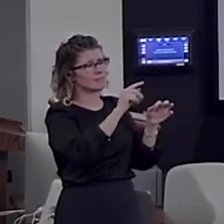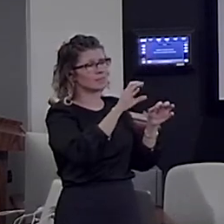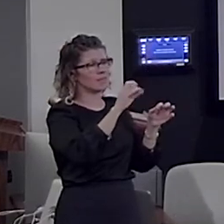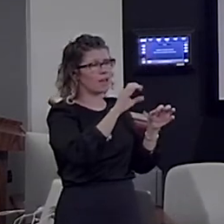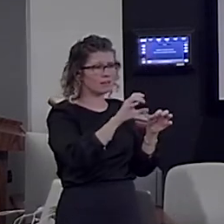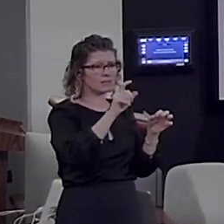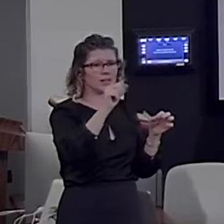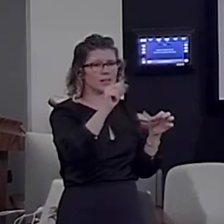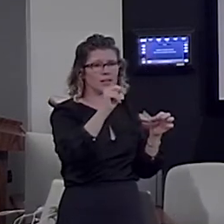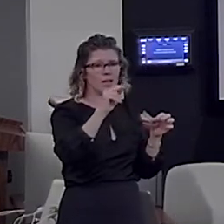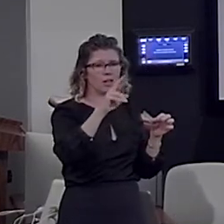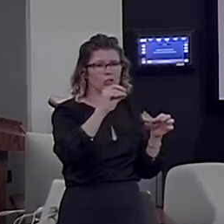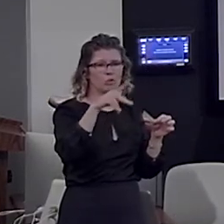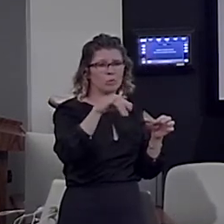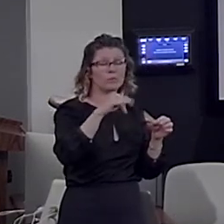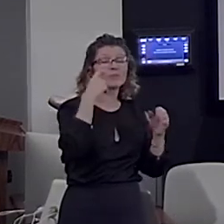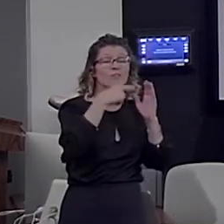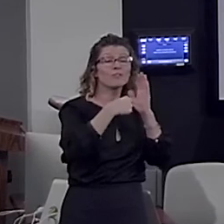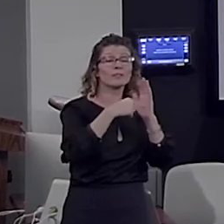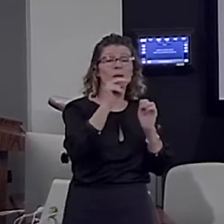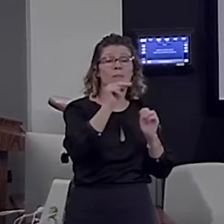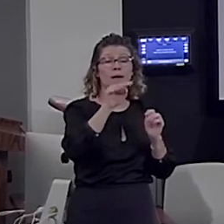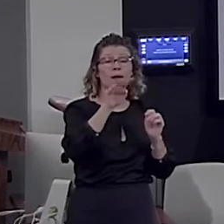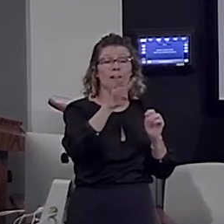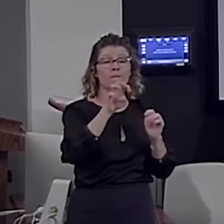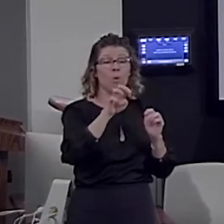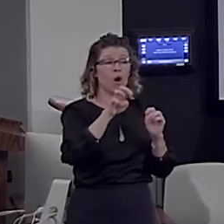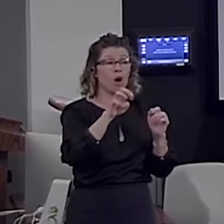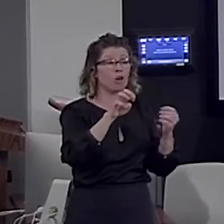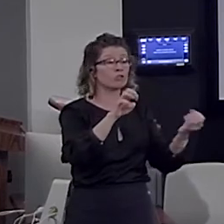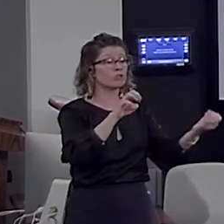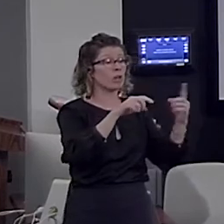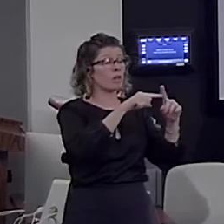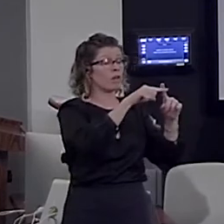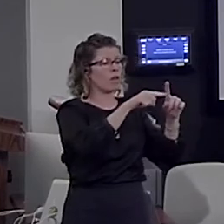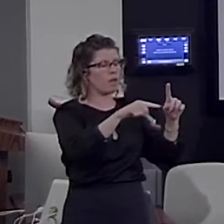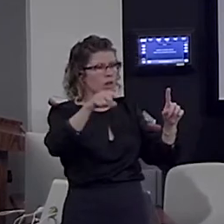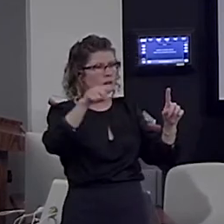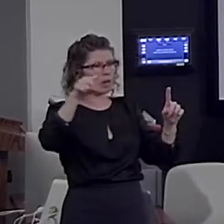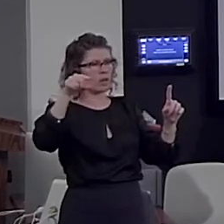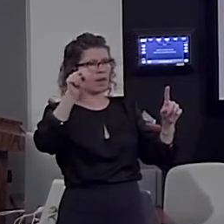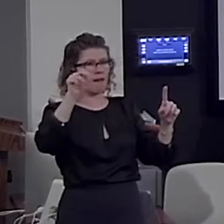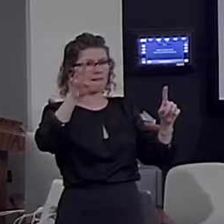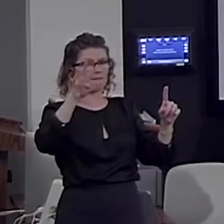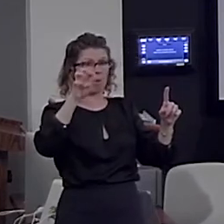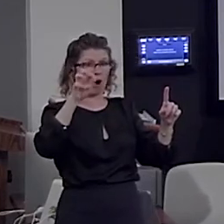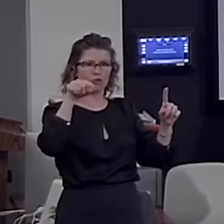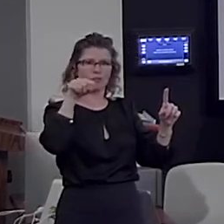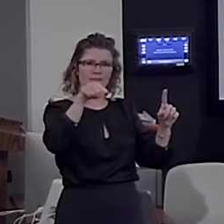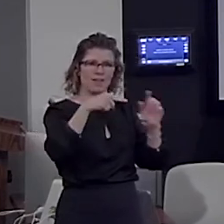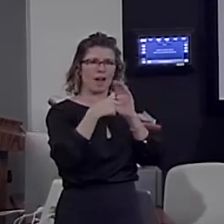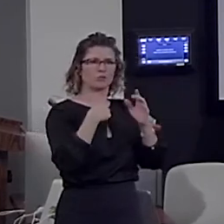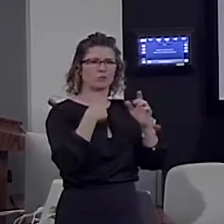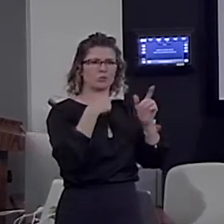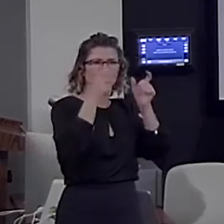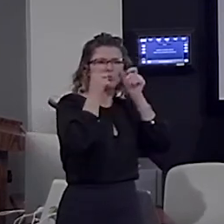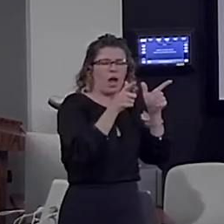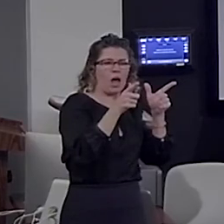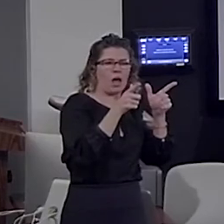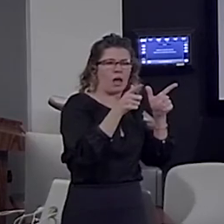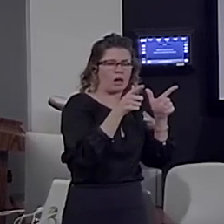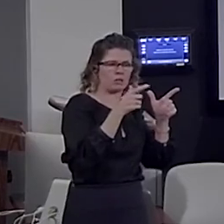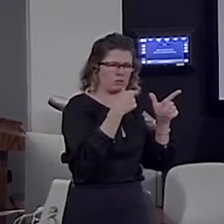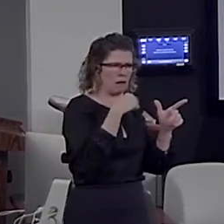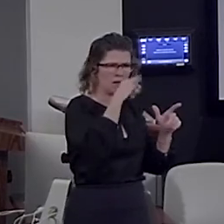N-400, when you get an N-400 waveform, it reflects the surprise, the improbability of one word compared to the